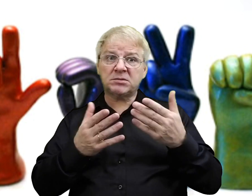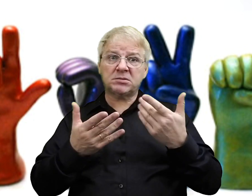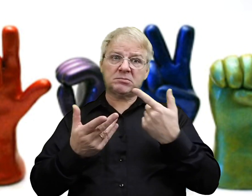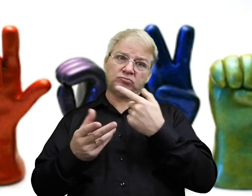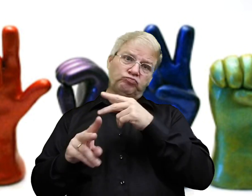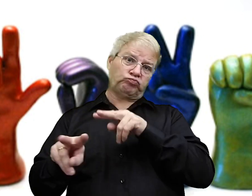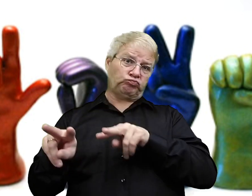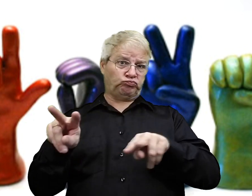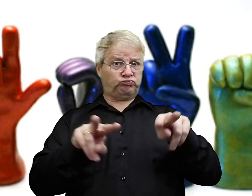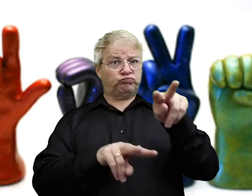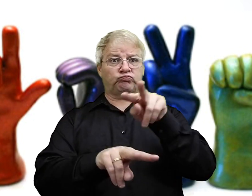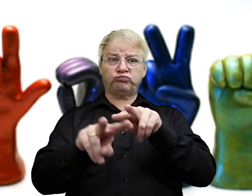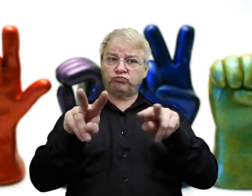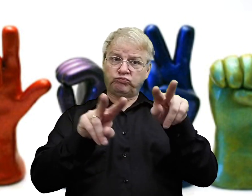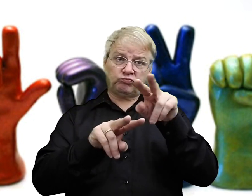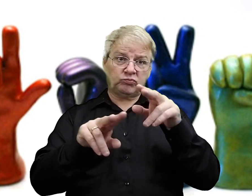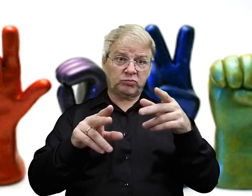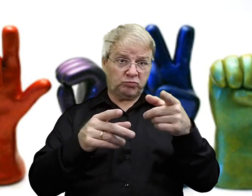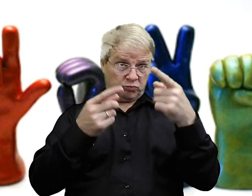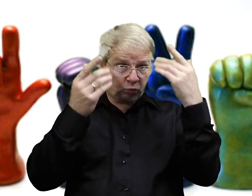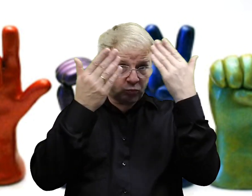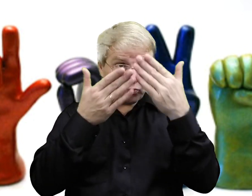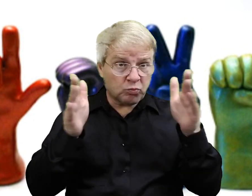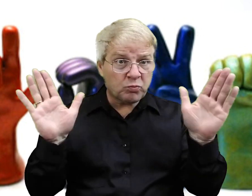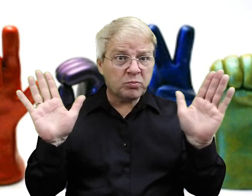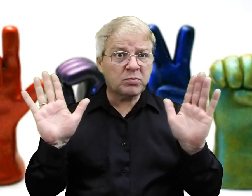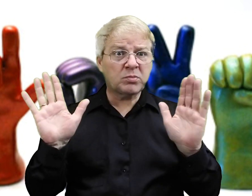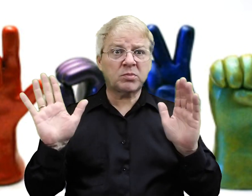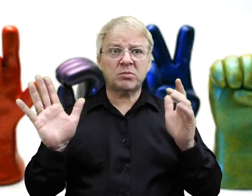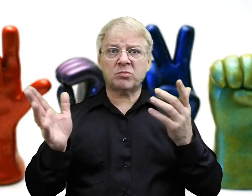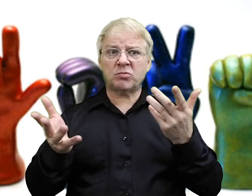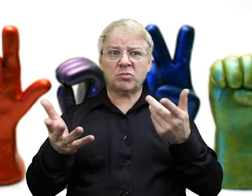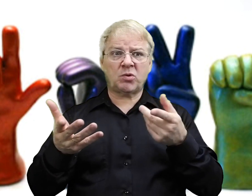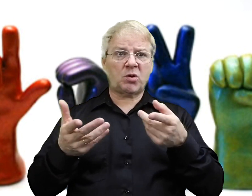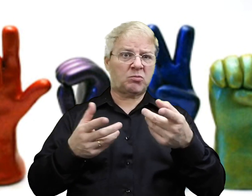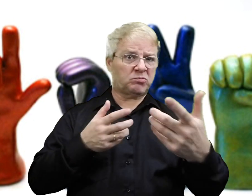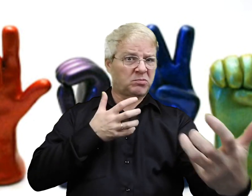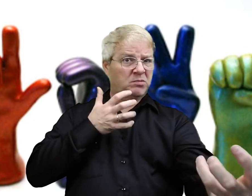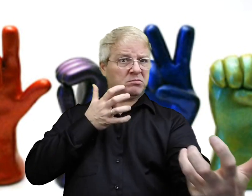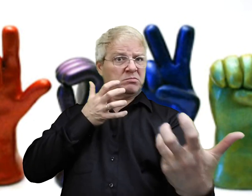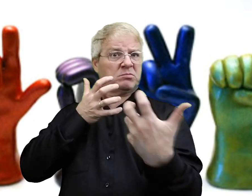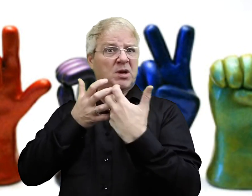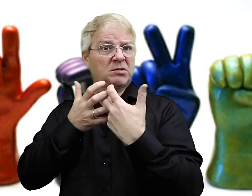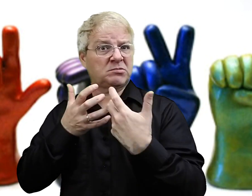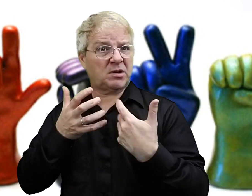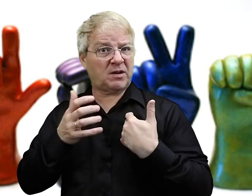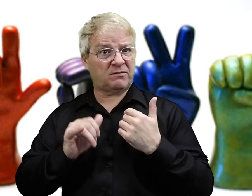It really does depend, you know. They're going to observe you, see. Maybe you're open-minded.